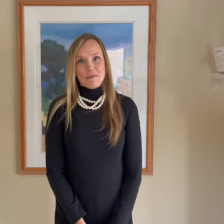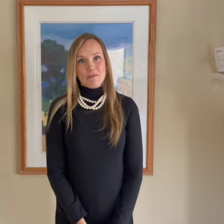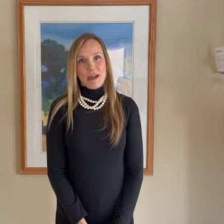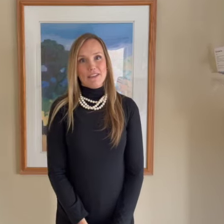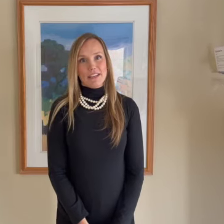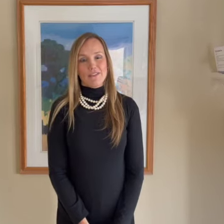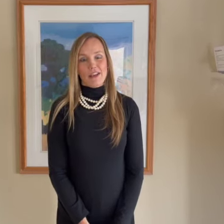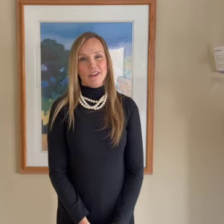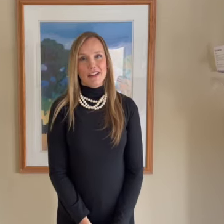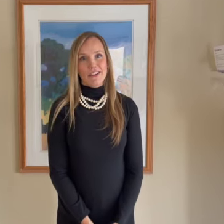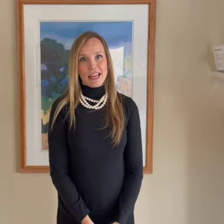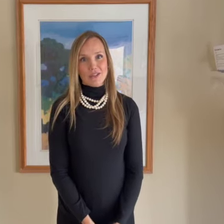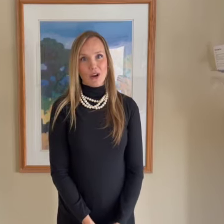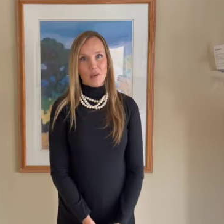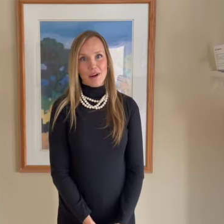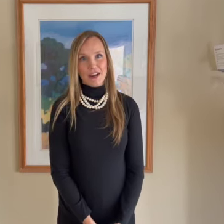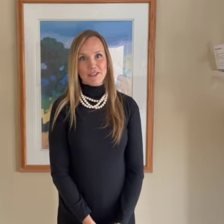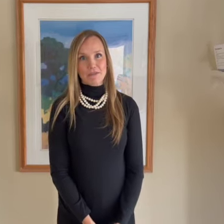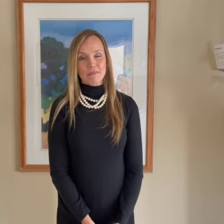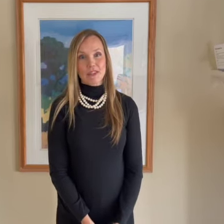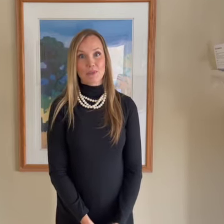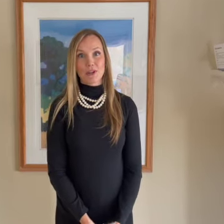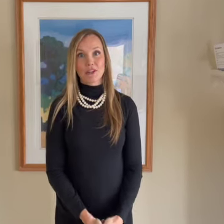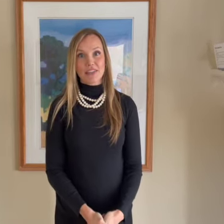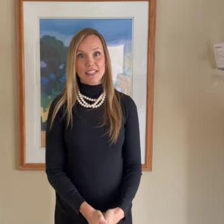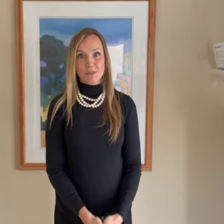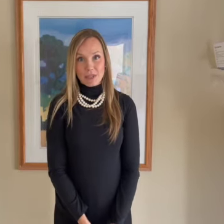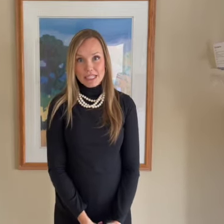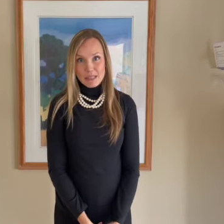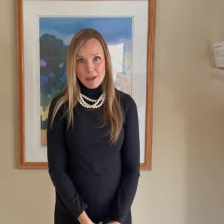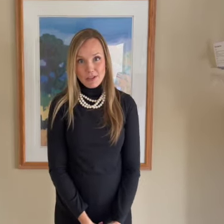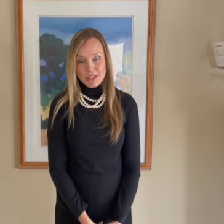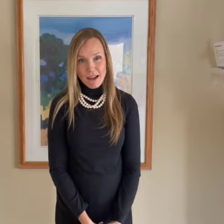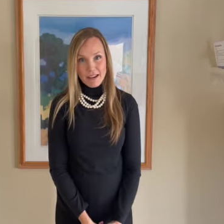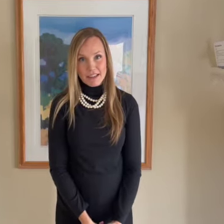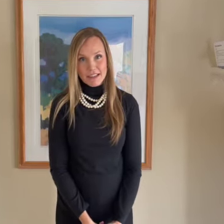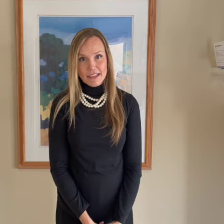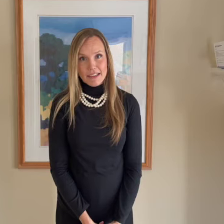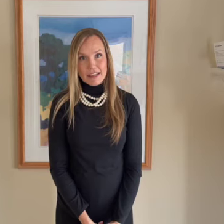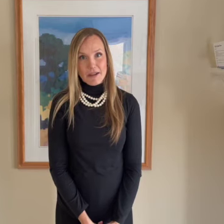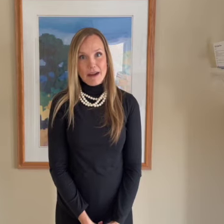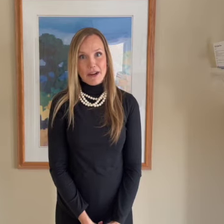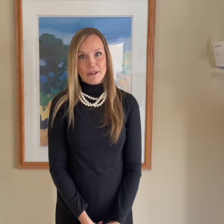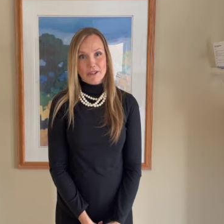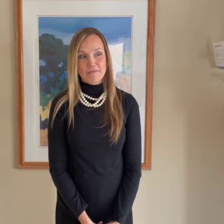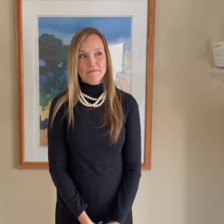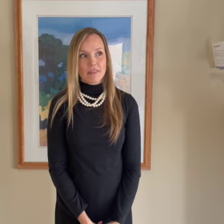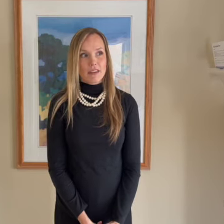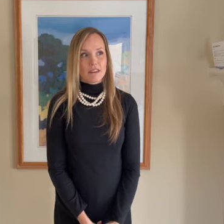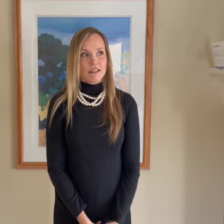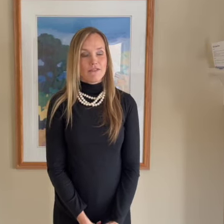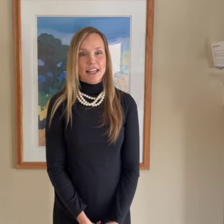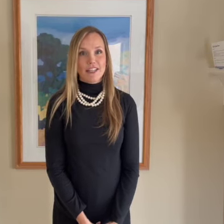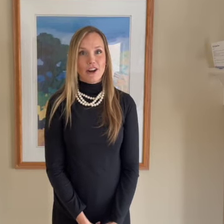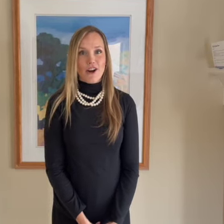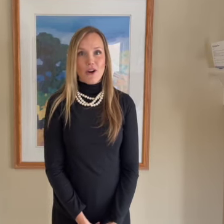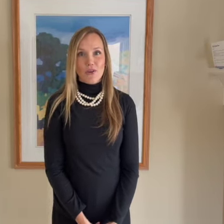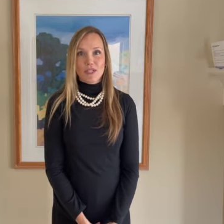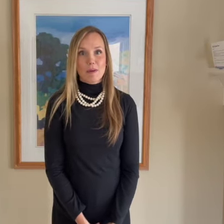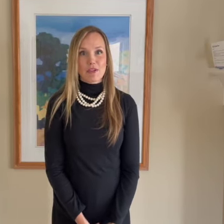from Heavenly Father and he'll answer our prayers. So we're going to learn this really special song about finding our own special